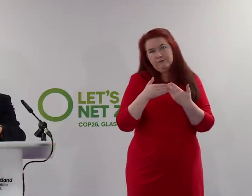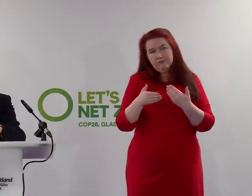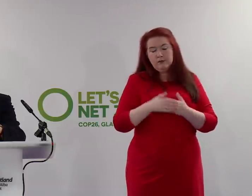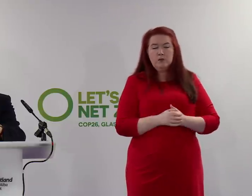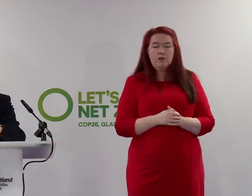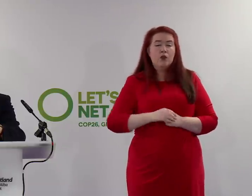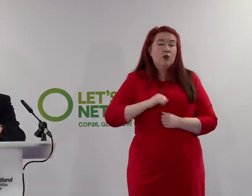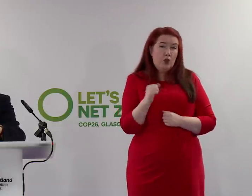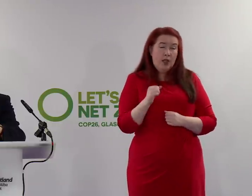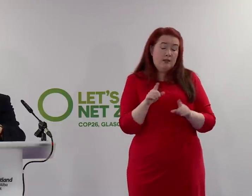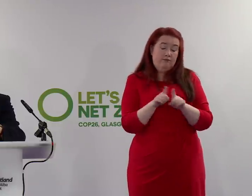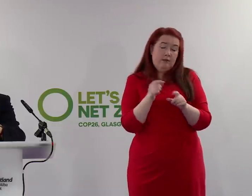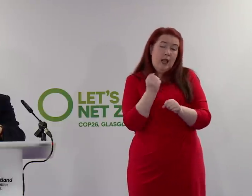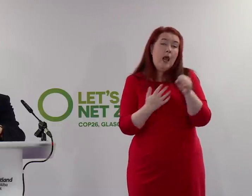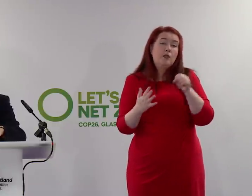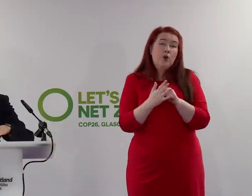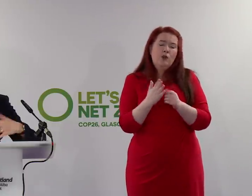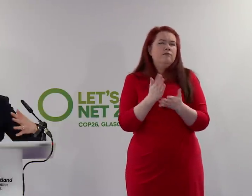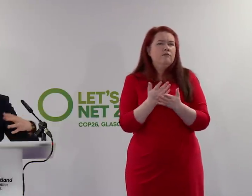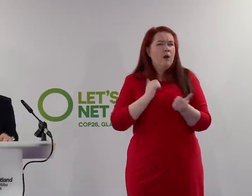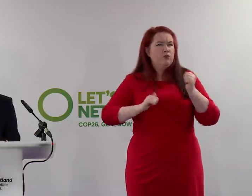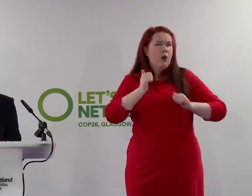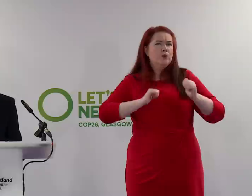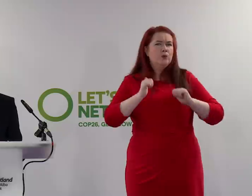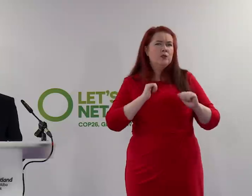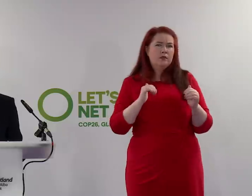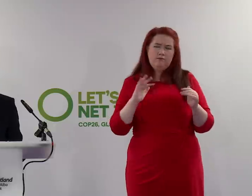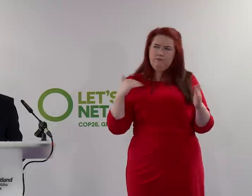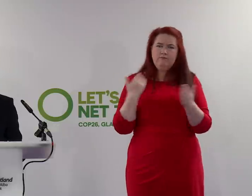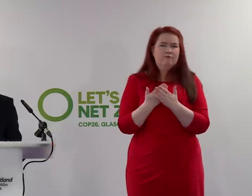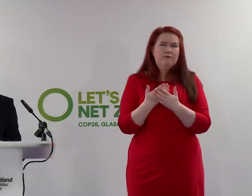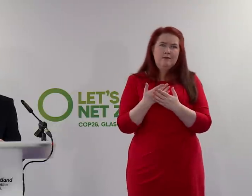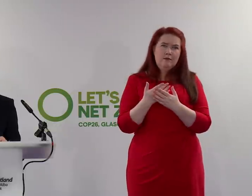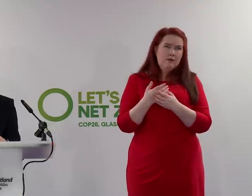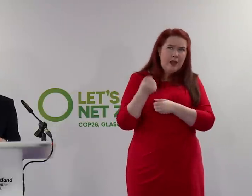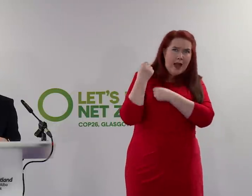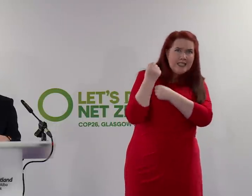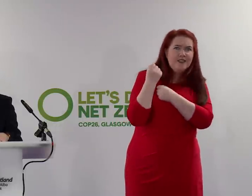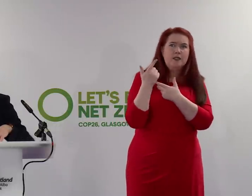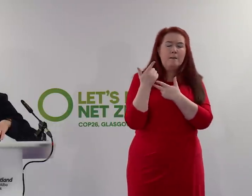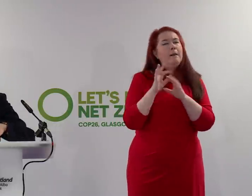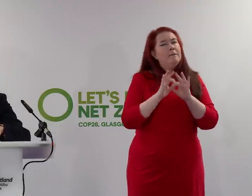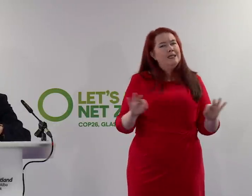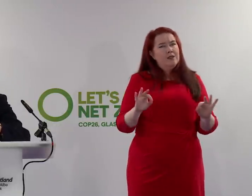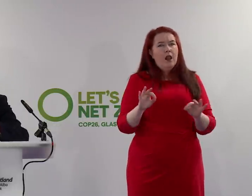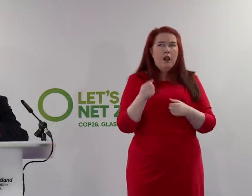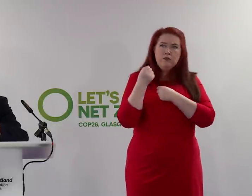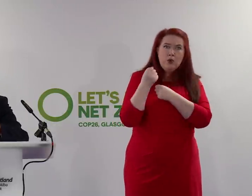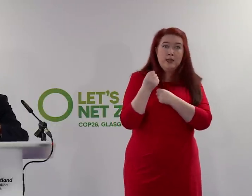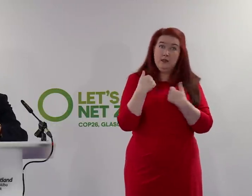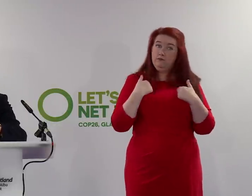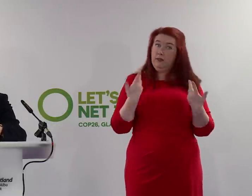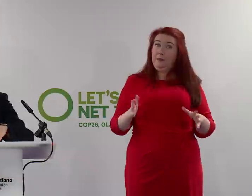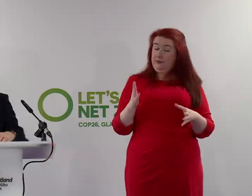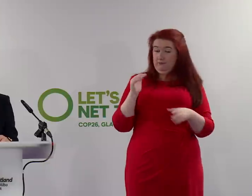Scotland and Glasgow have a proud tradition of activism and of peaceful protest. In fact, I have personally taken